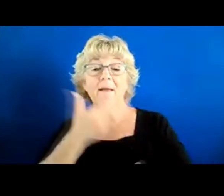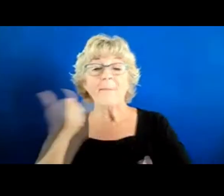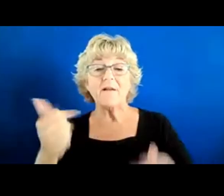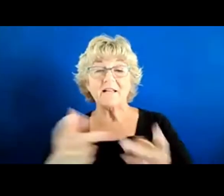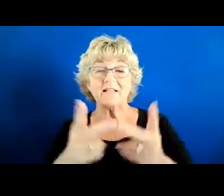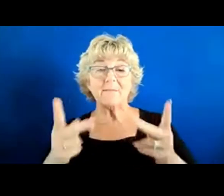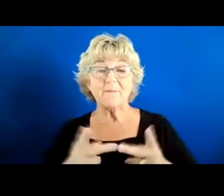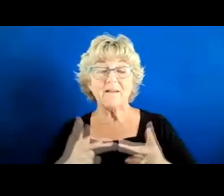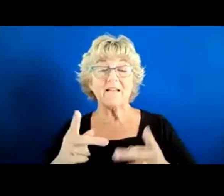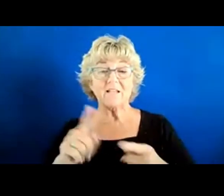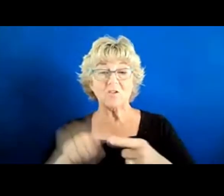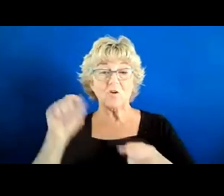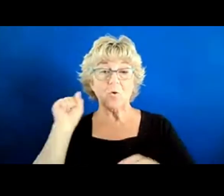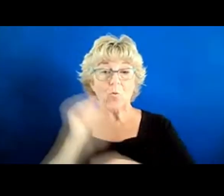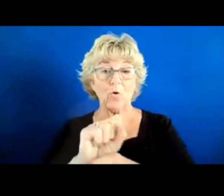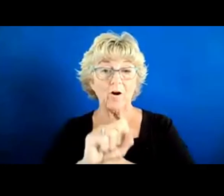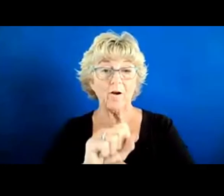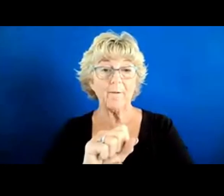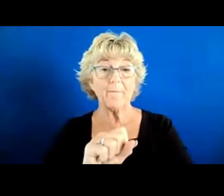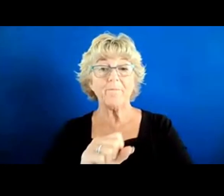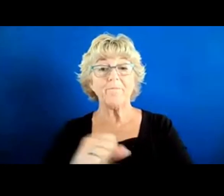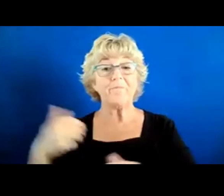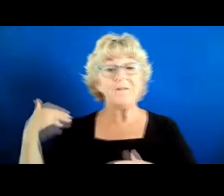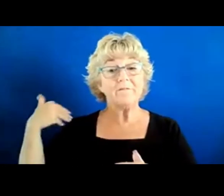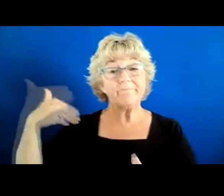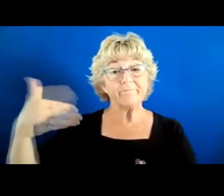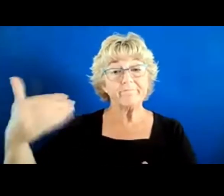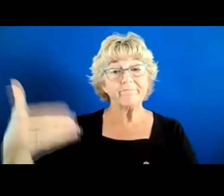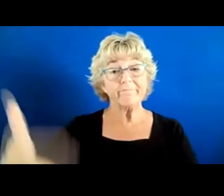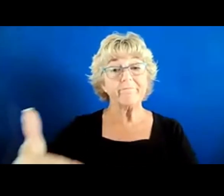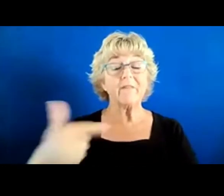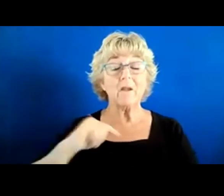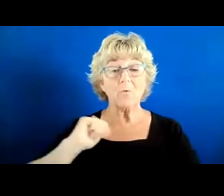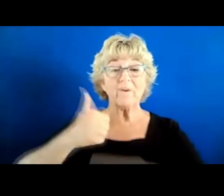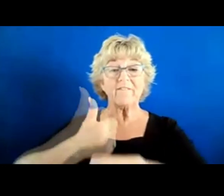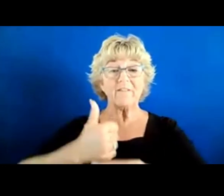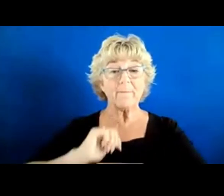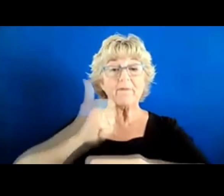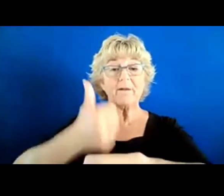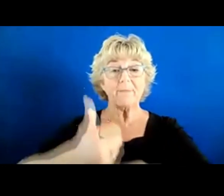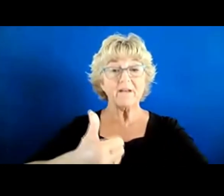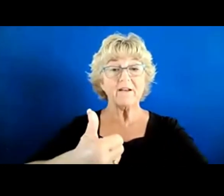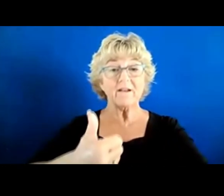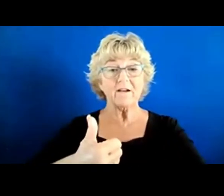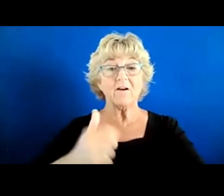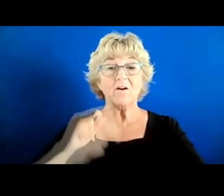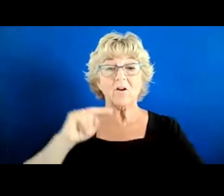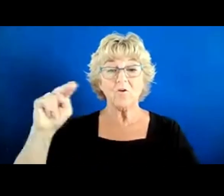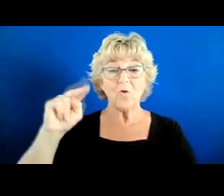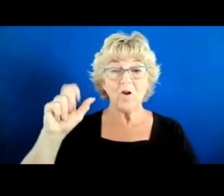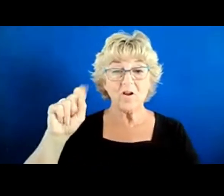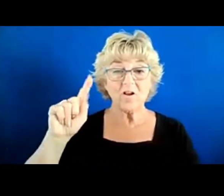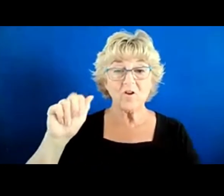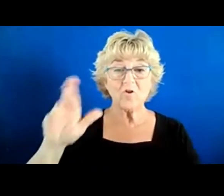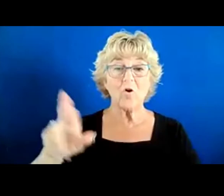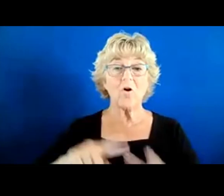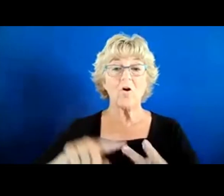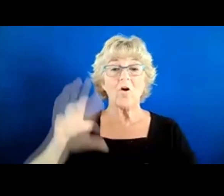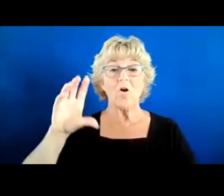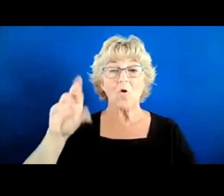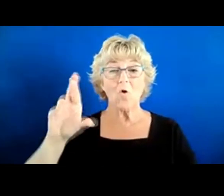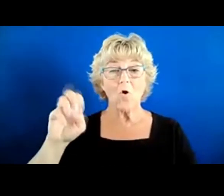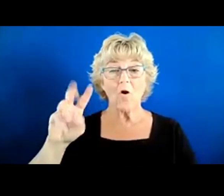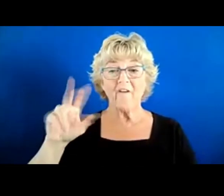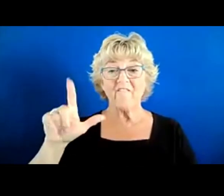work competition. You know, so, over time, we've implemented these kinds of the North Star, the core values. And